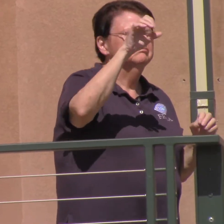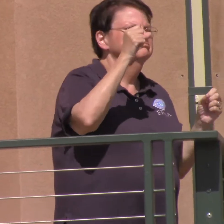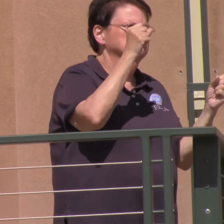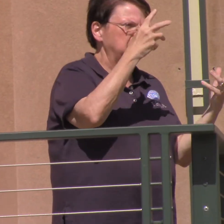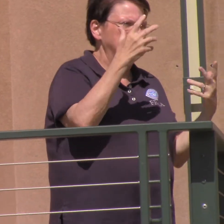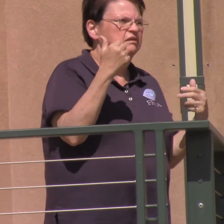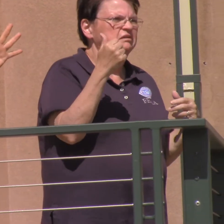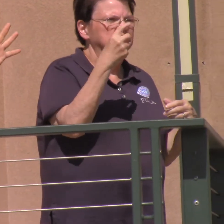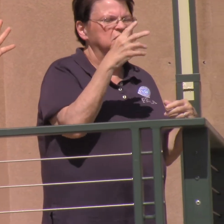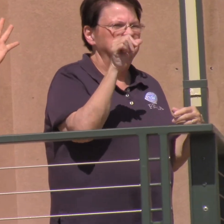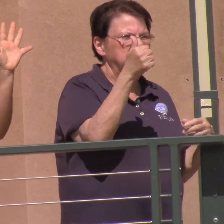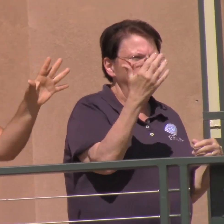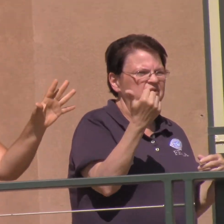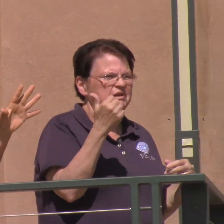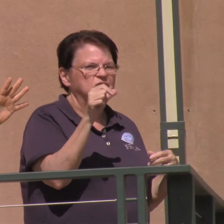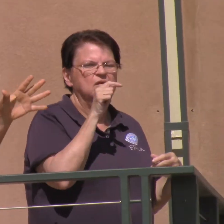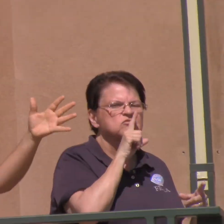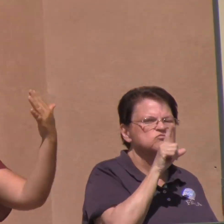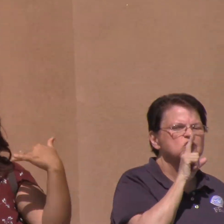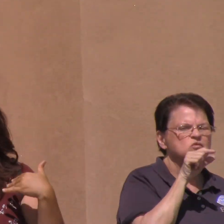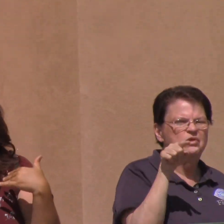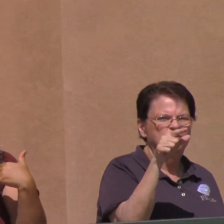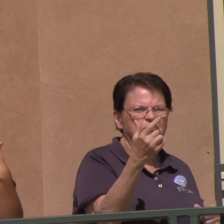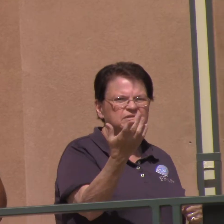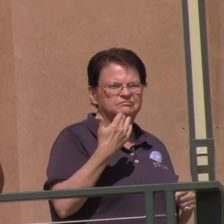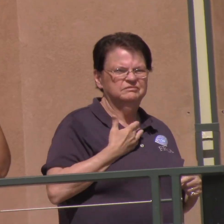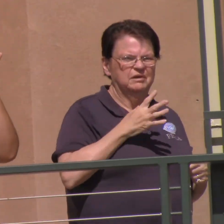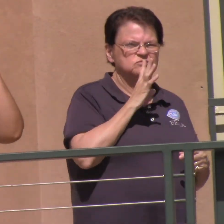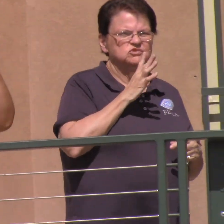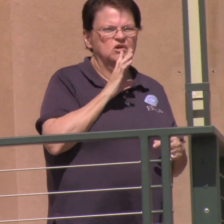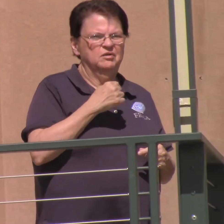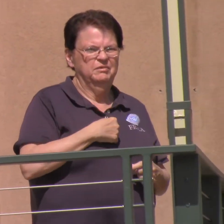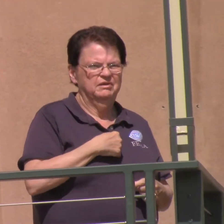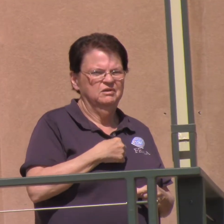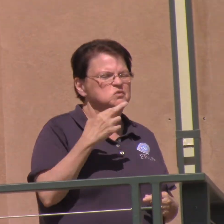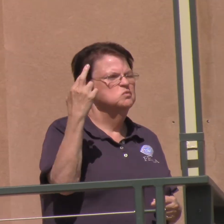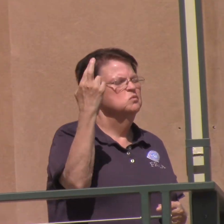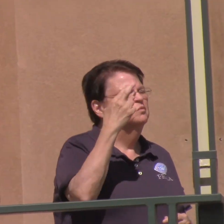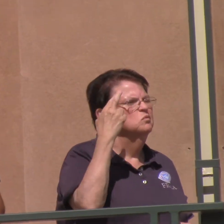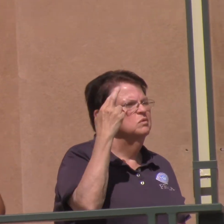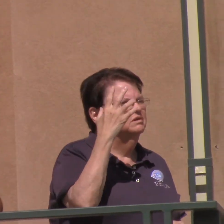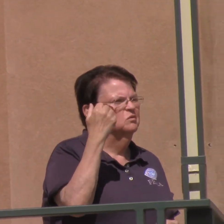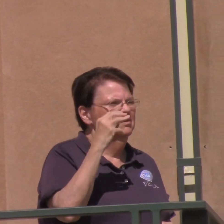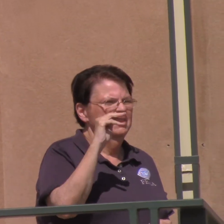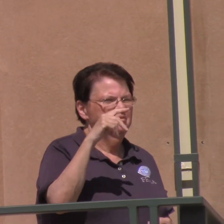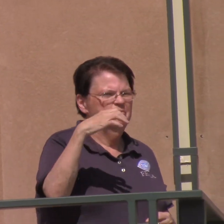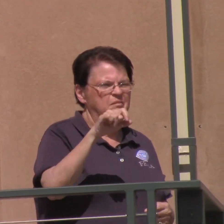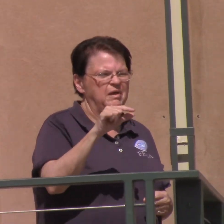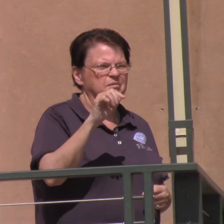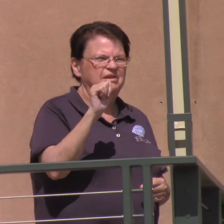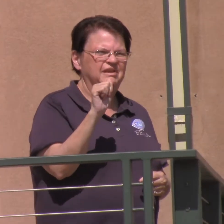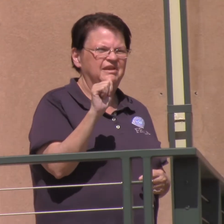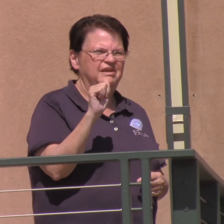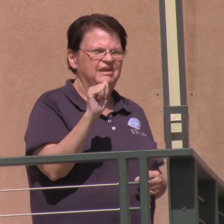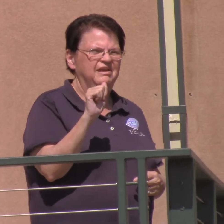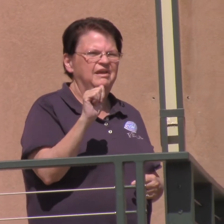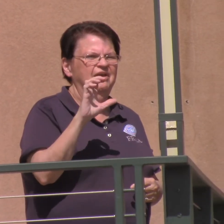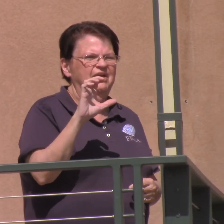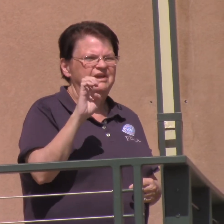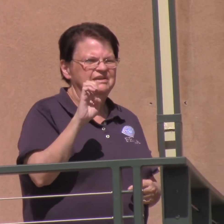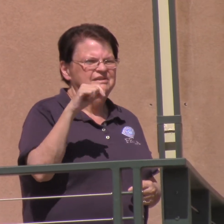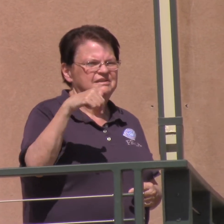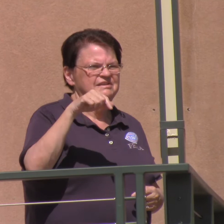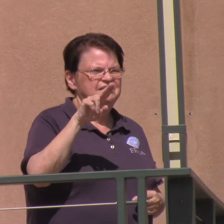if we haven't talked to you yet, please come and talk to me. The reason we're mapping the acequias is for two reasons.